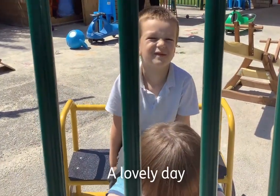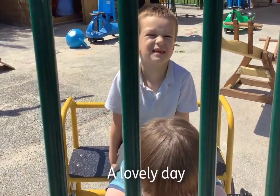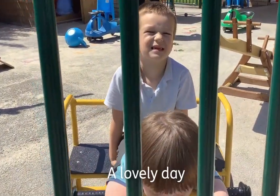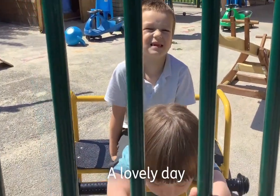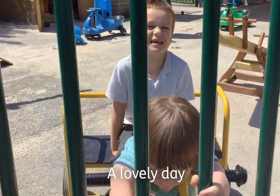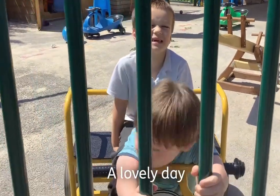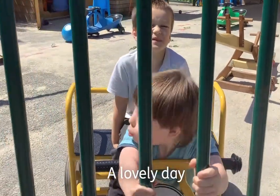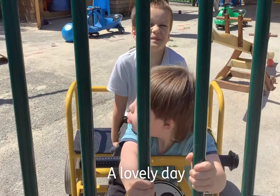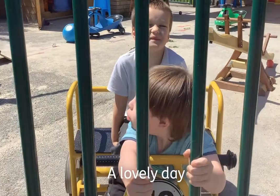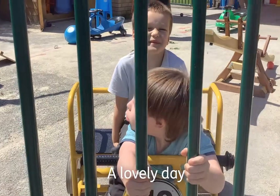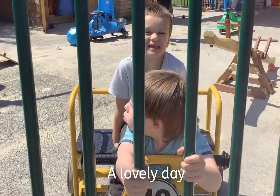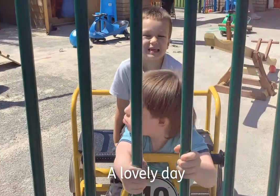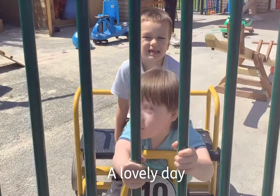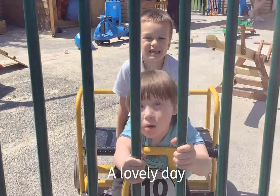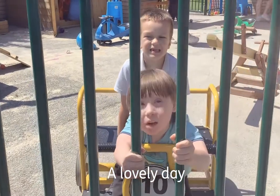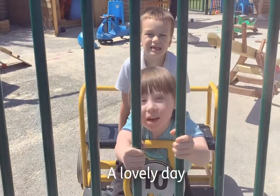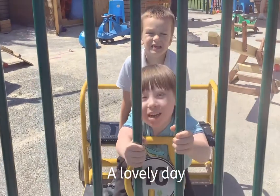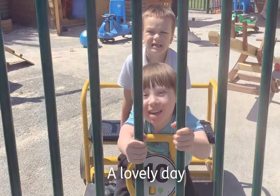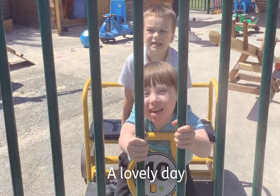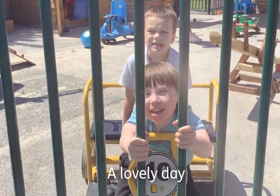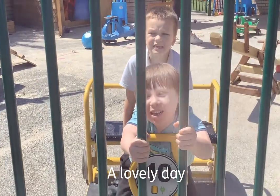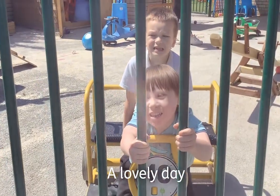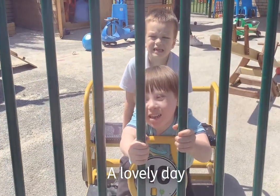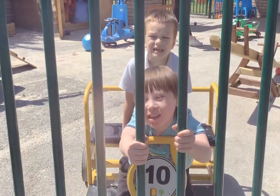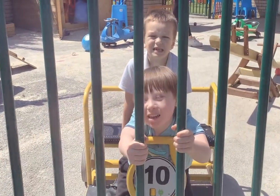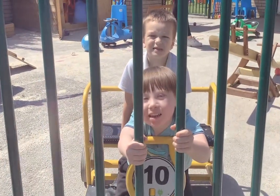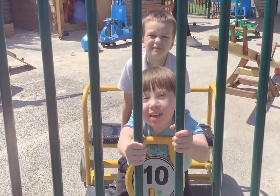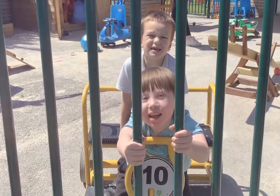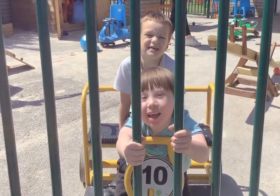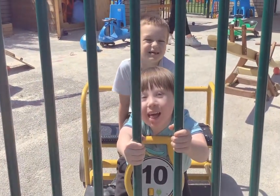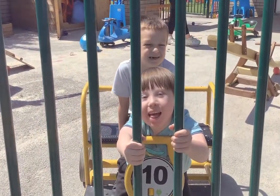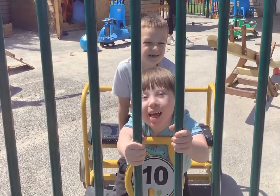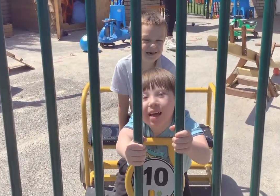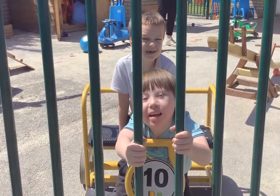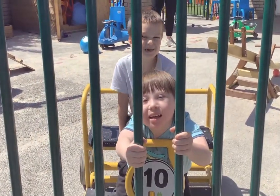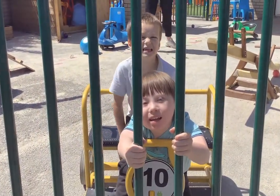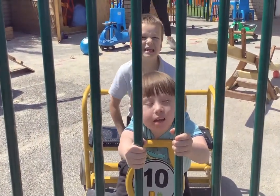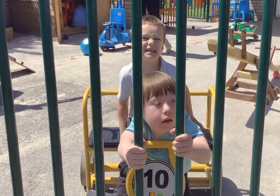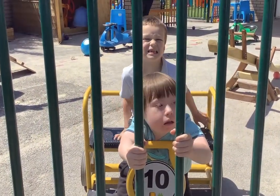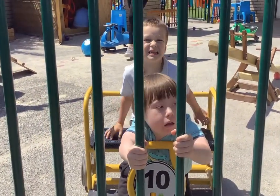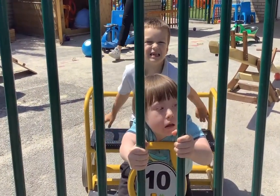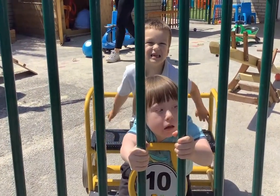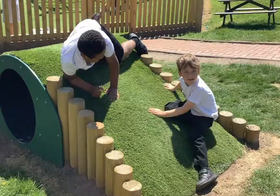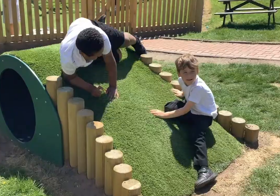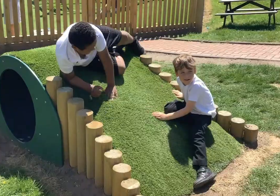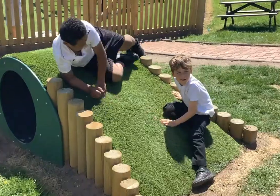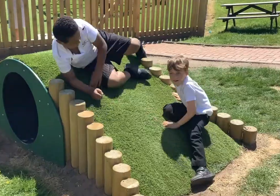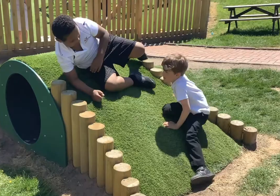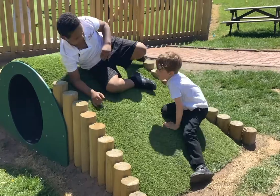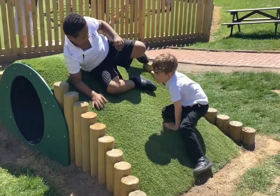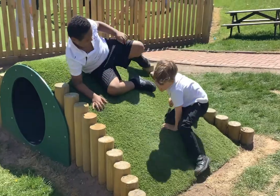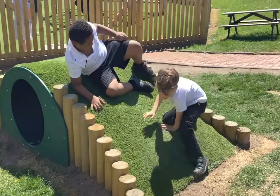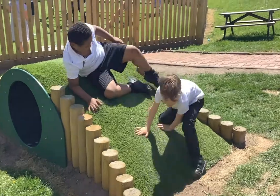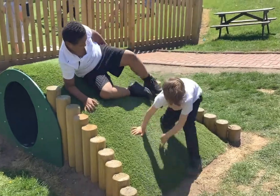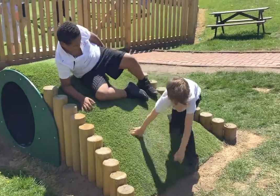a lovely day Oh, lovely day